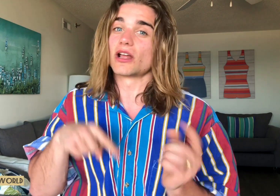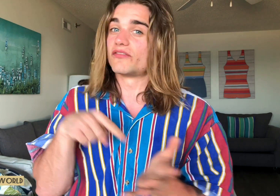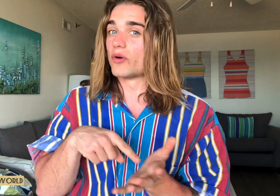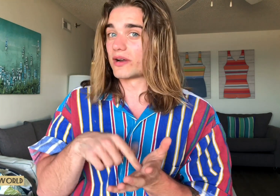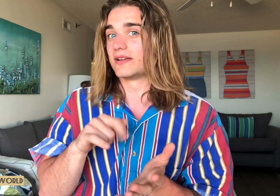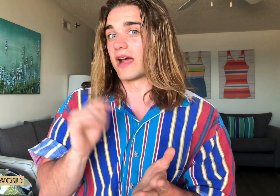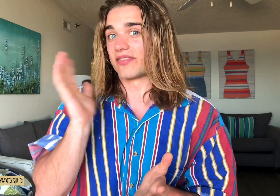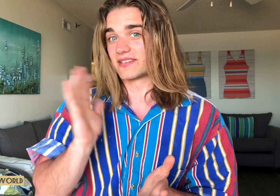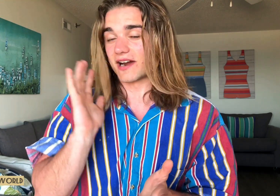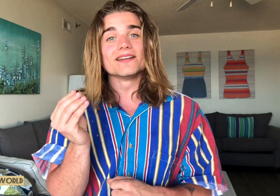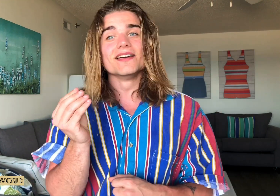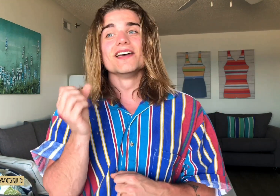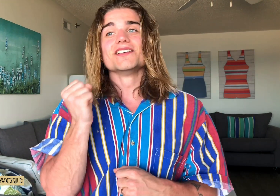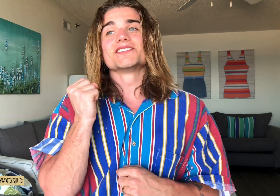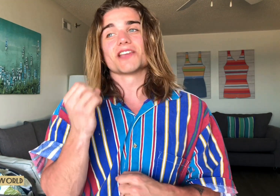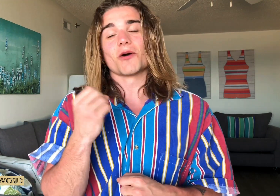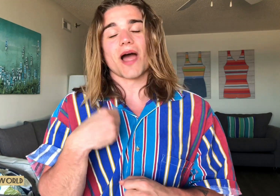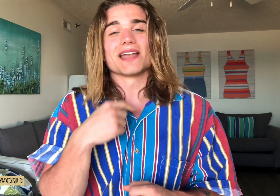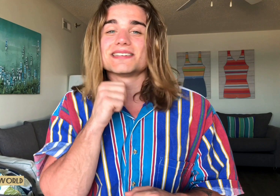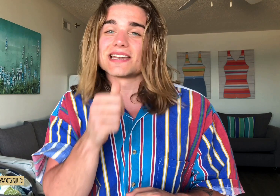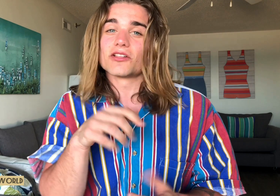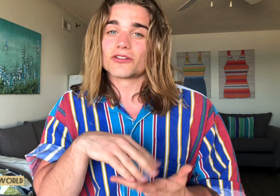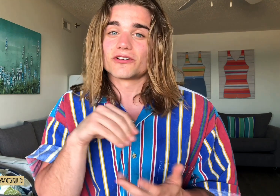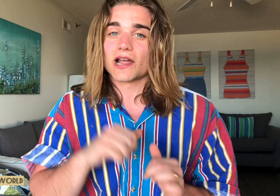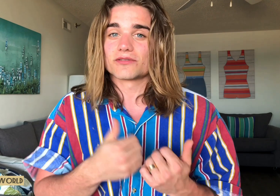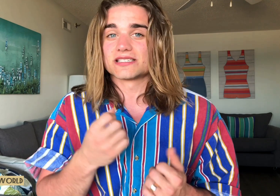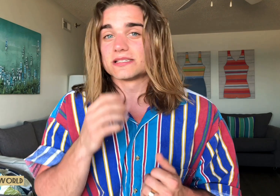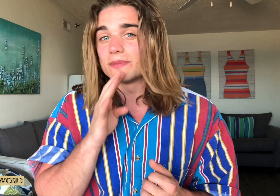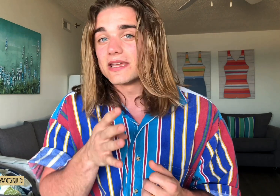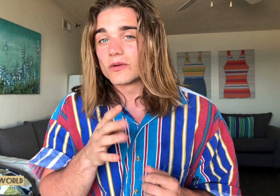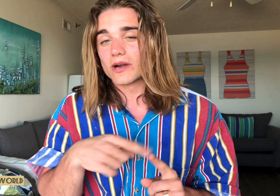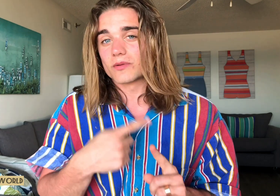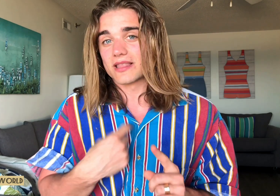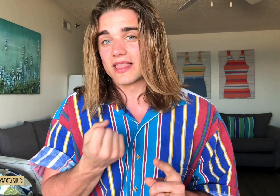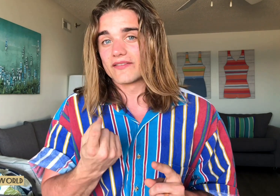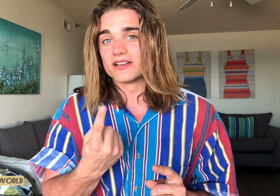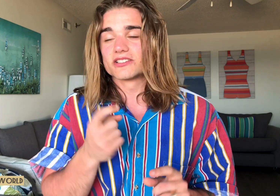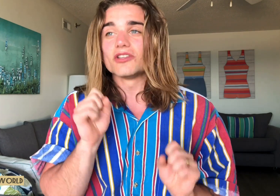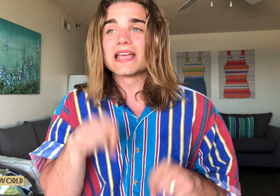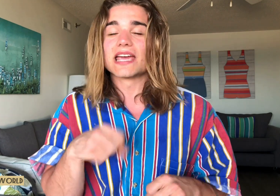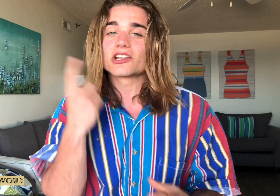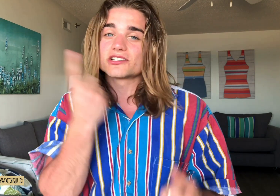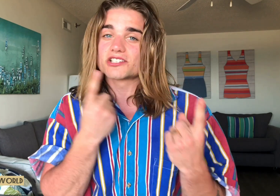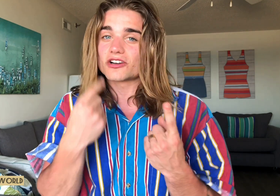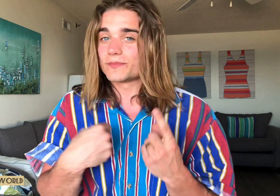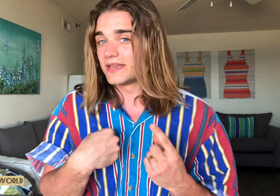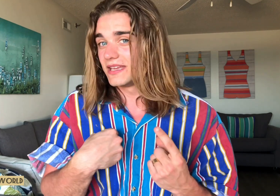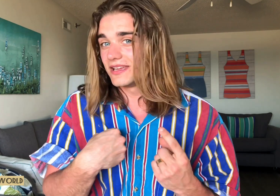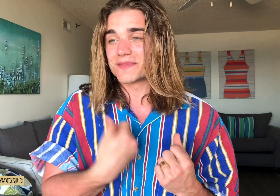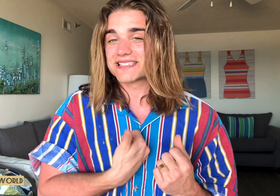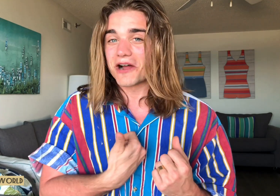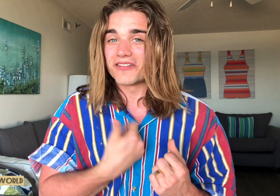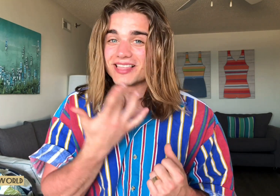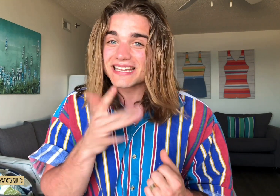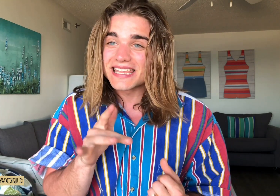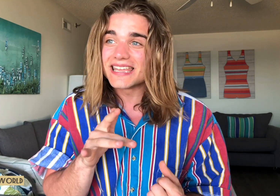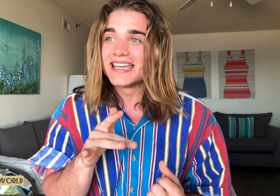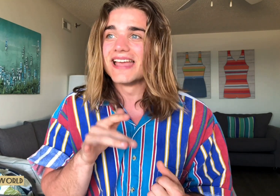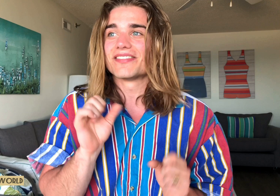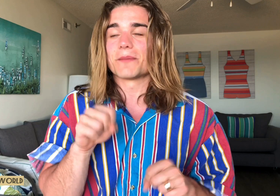afford it at the time. So I didn't learn how to speak when I was 11. So you can't consider me myself lucky that I'm